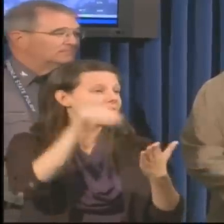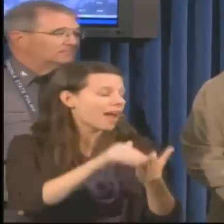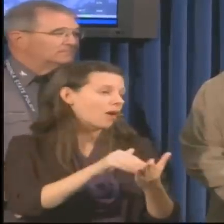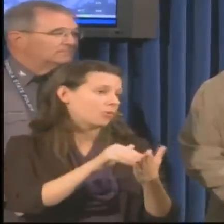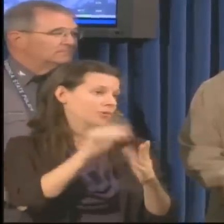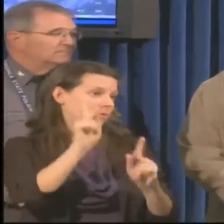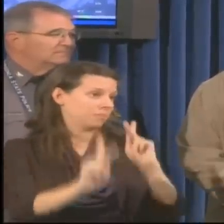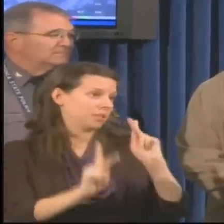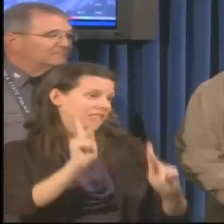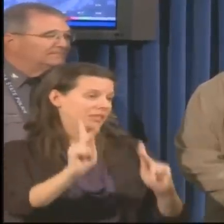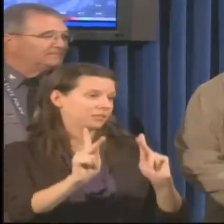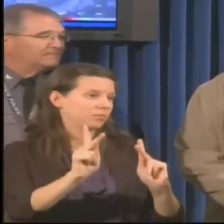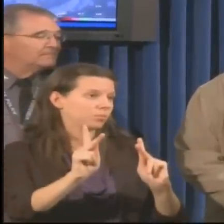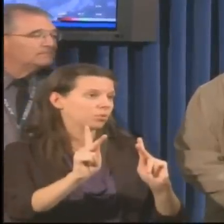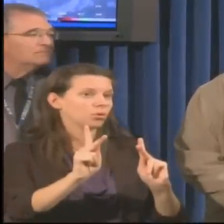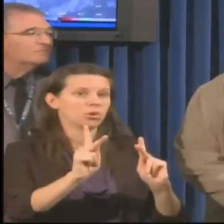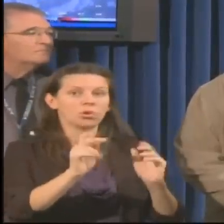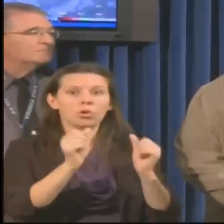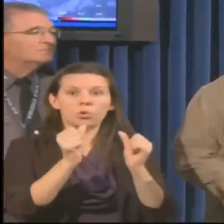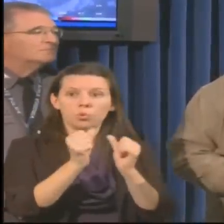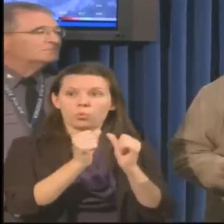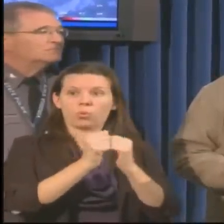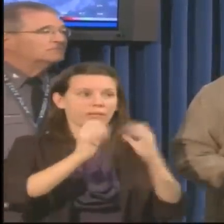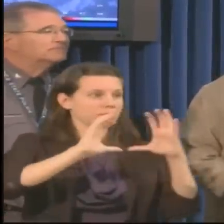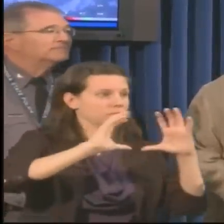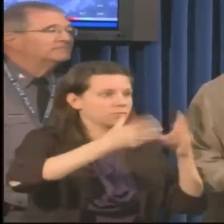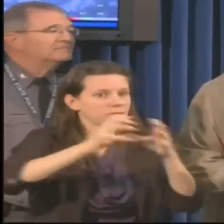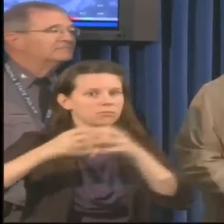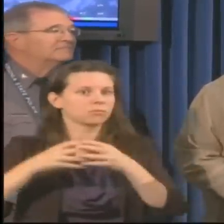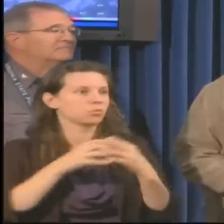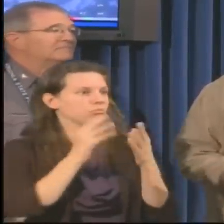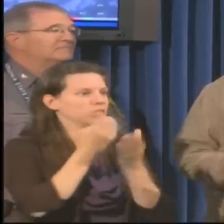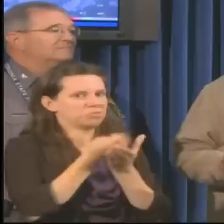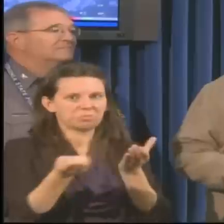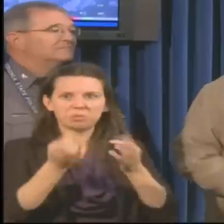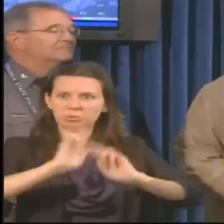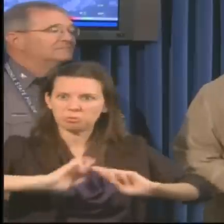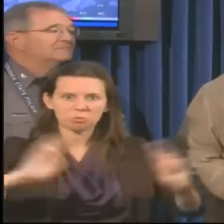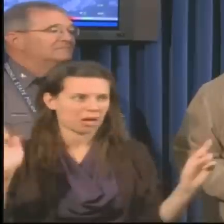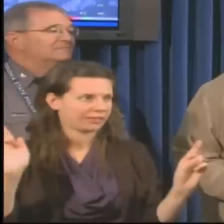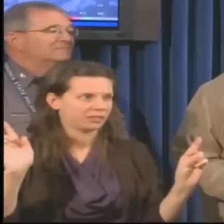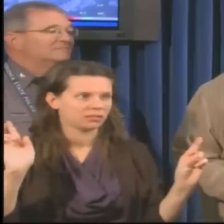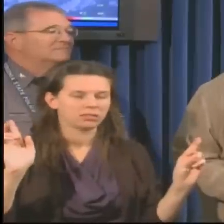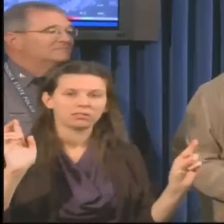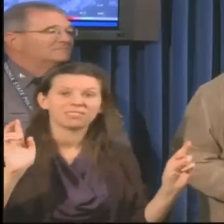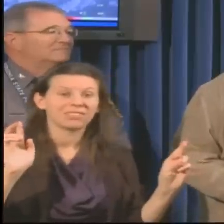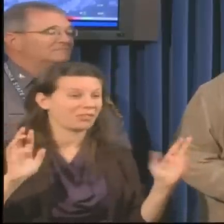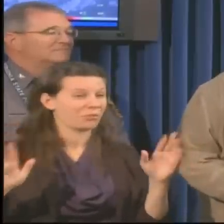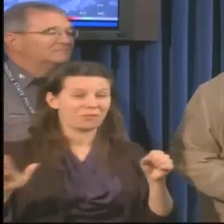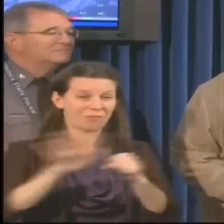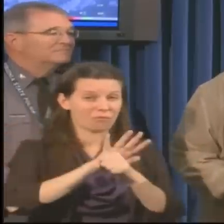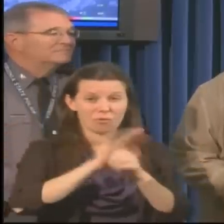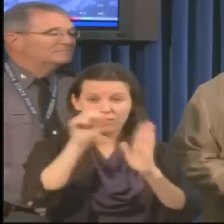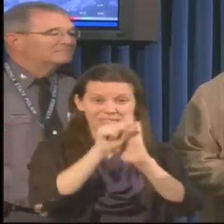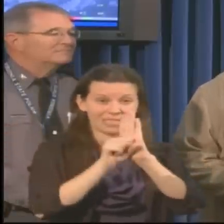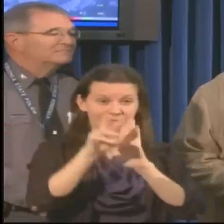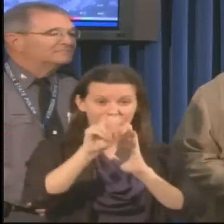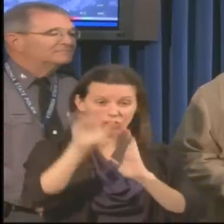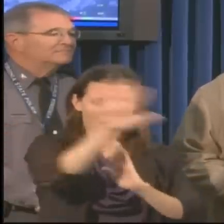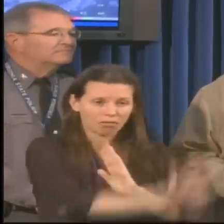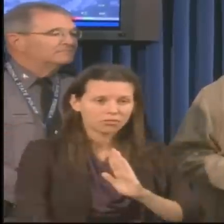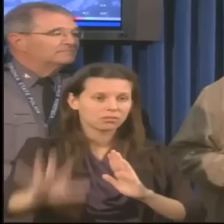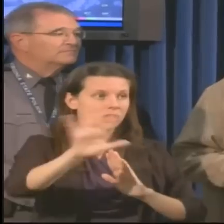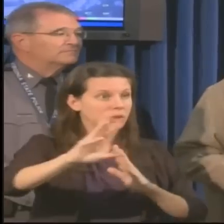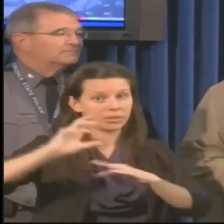with their crews and equipment staged strategically throughout the Commonwealth to address any